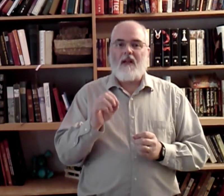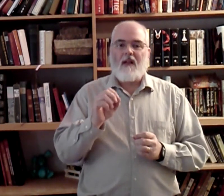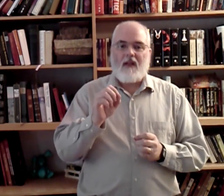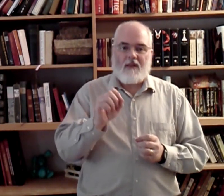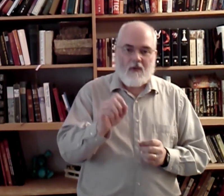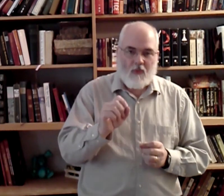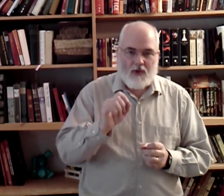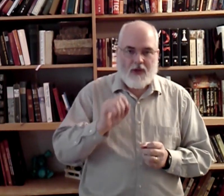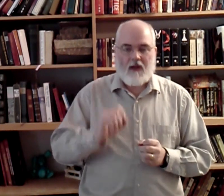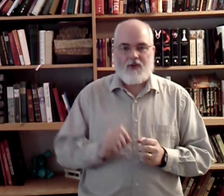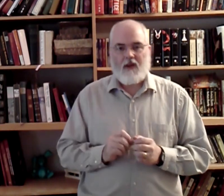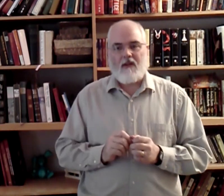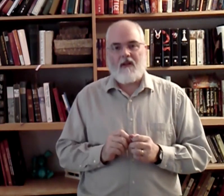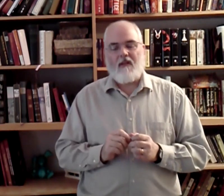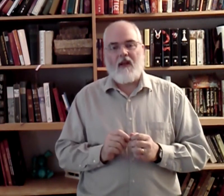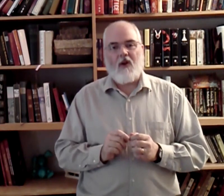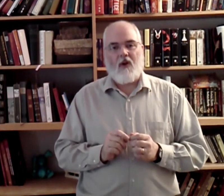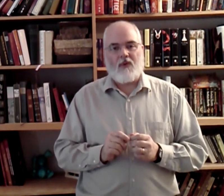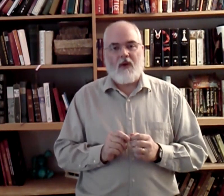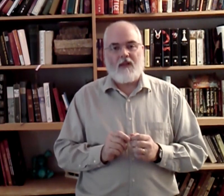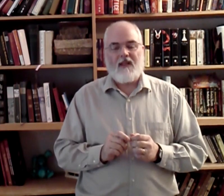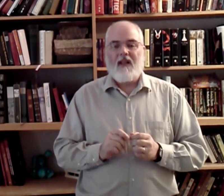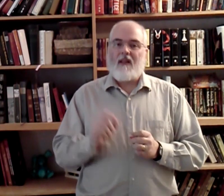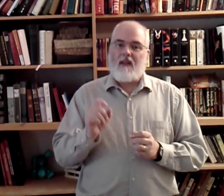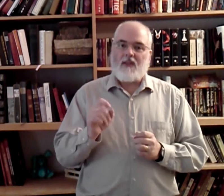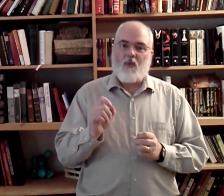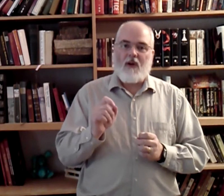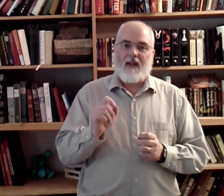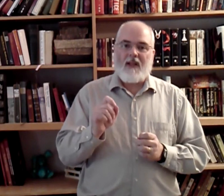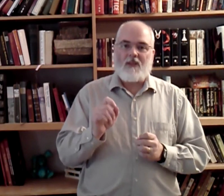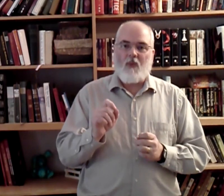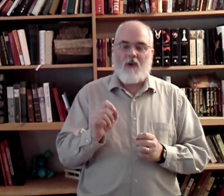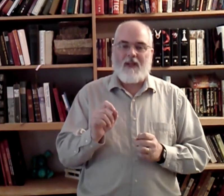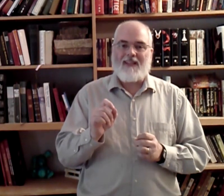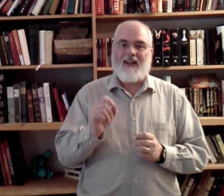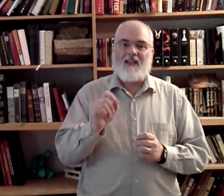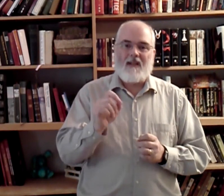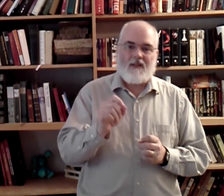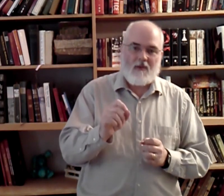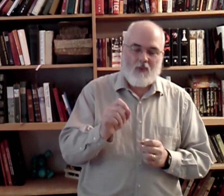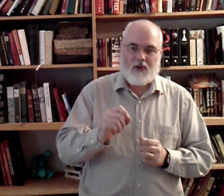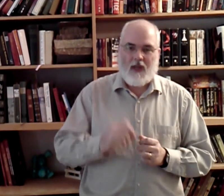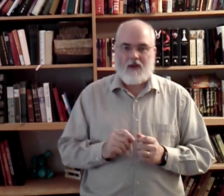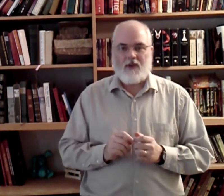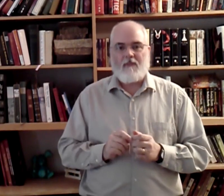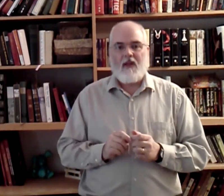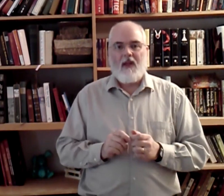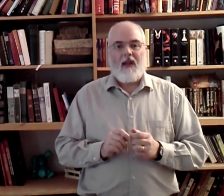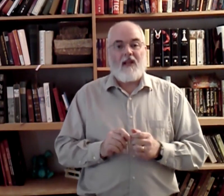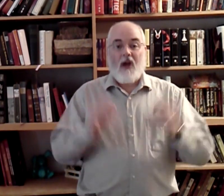a little more challenging than all the rest. This one is the one that's a little more challenging. It's